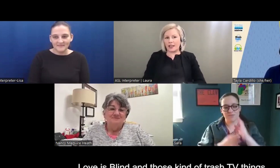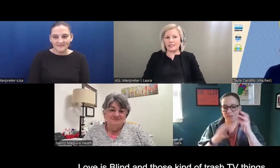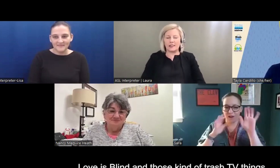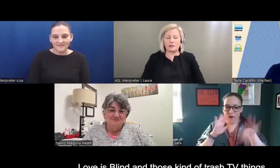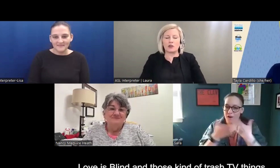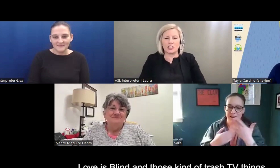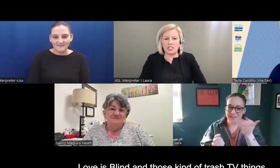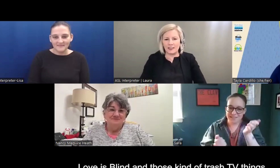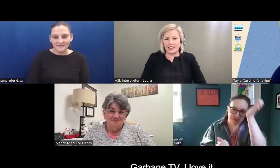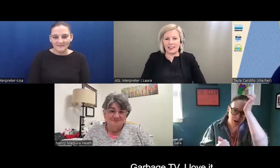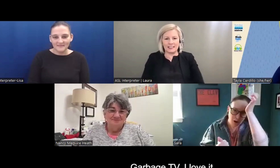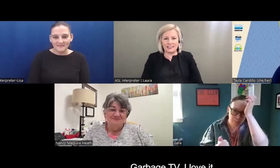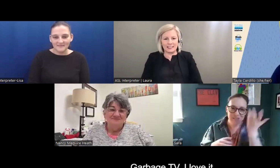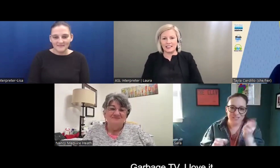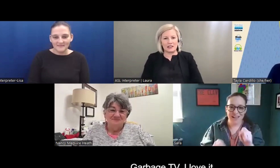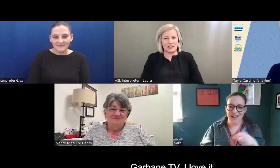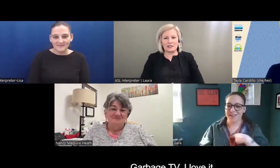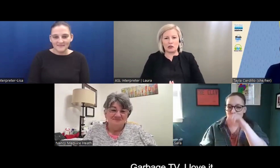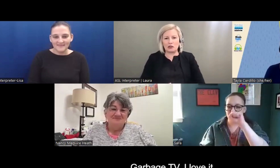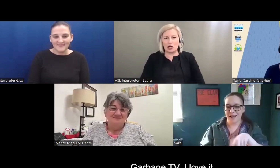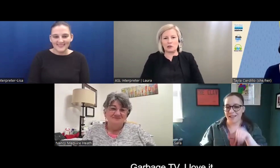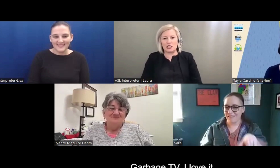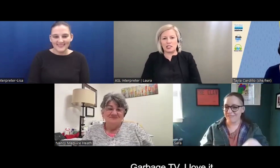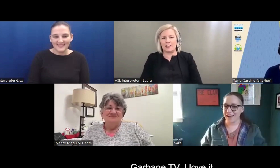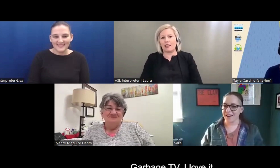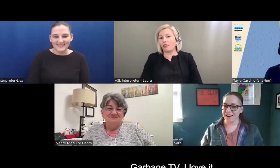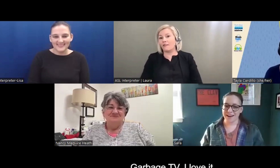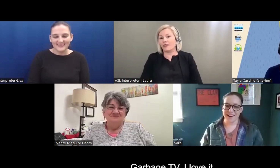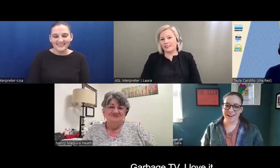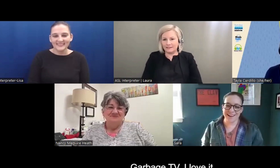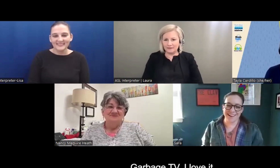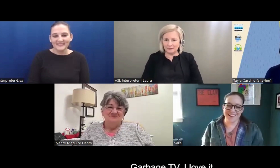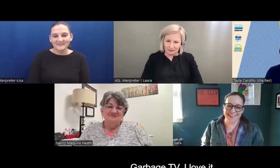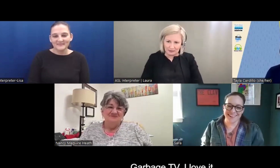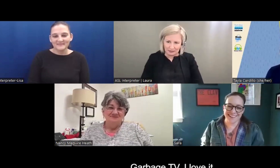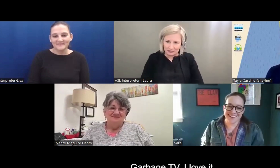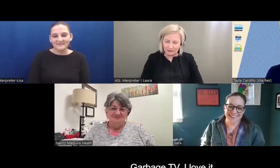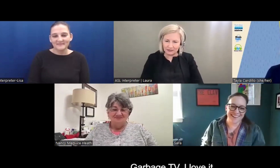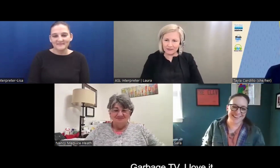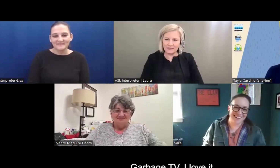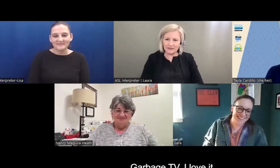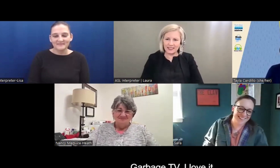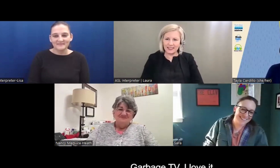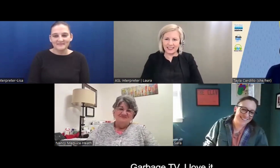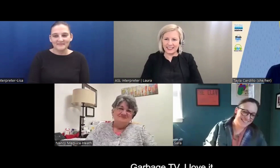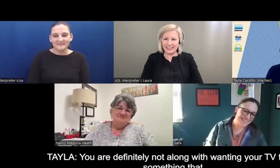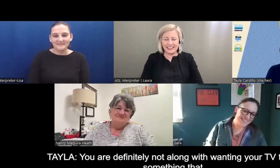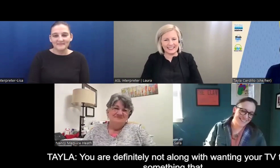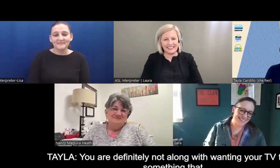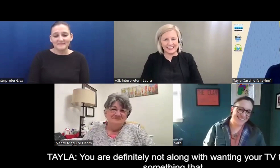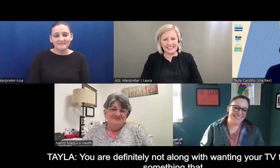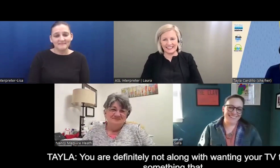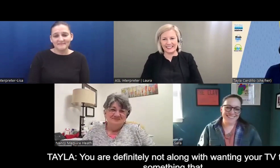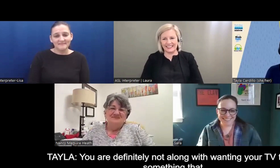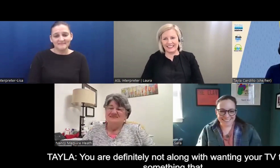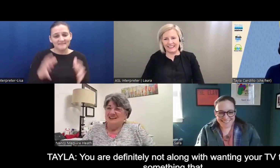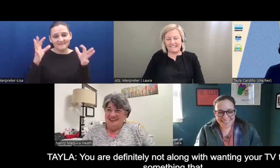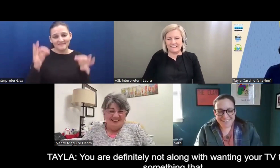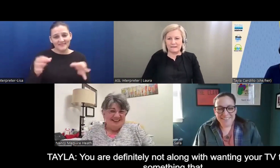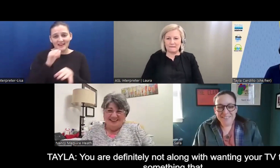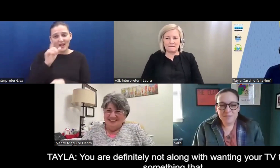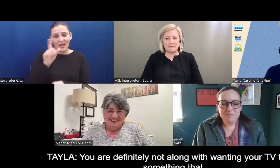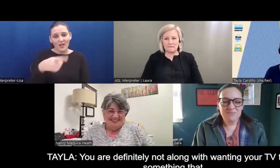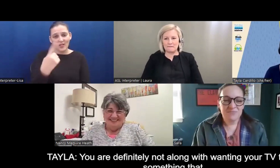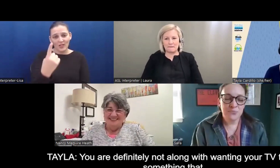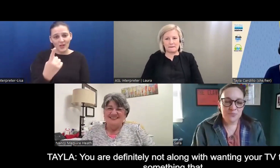all those kinds of little trash TV things. That's a garbage TV. I love it. You're definitely not alone with wanting